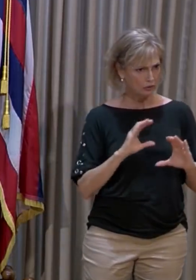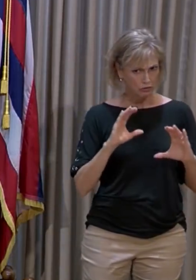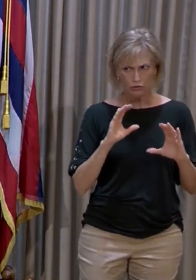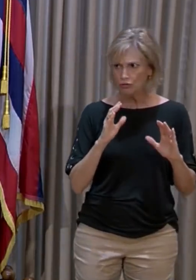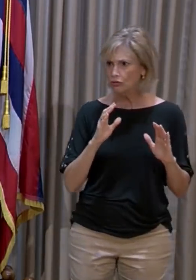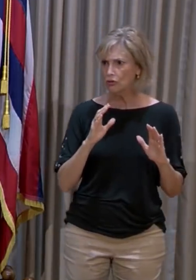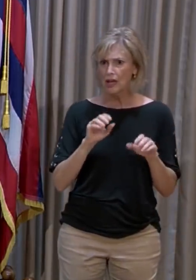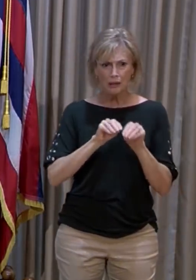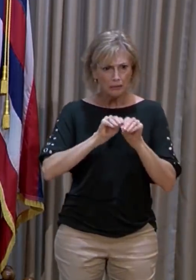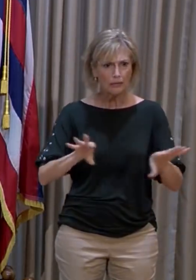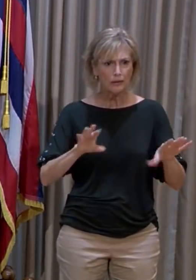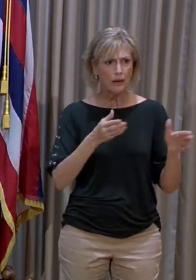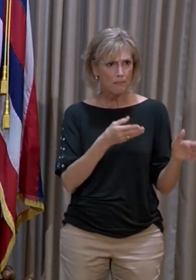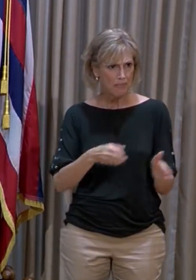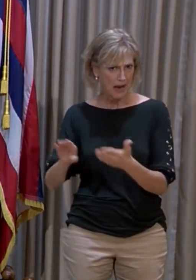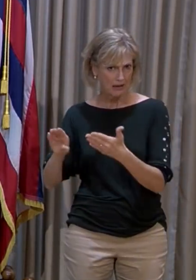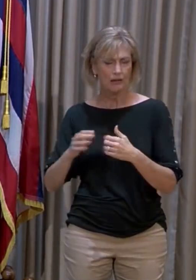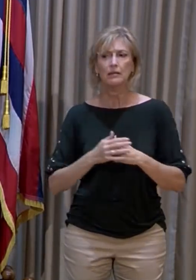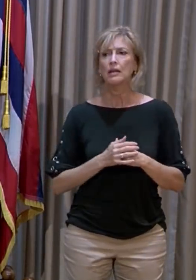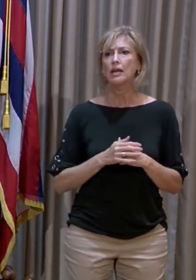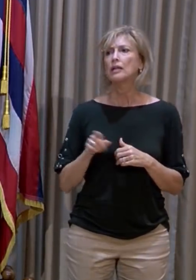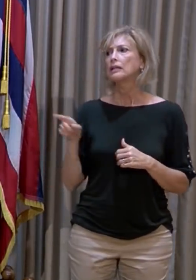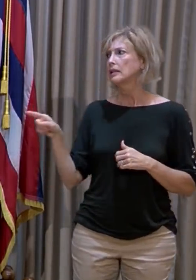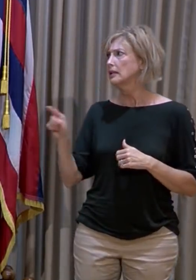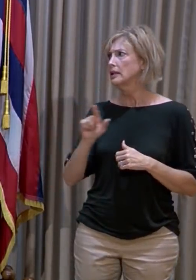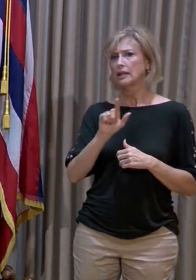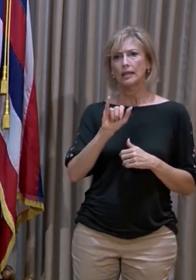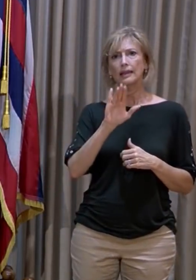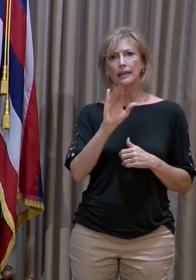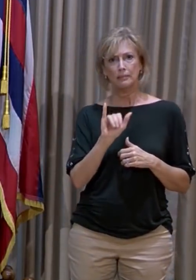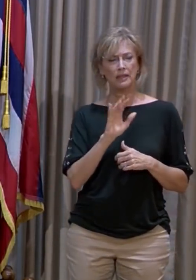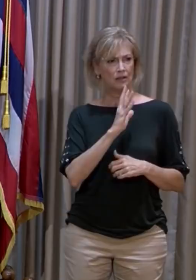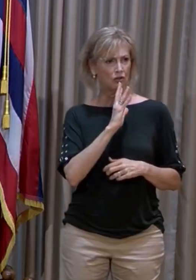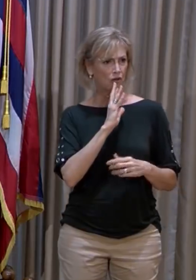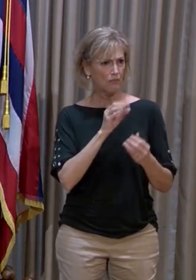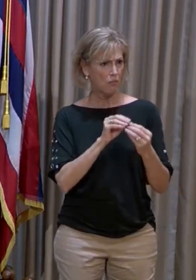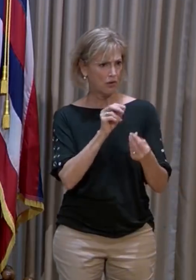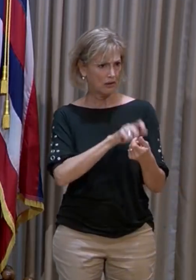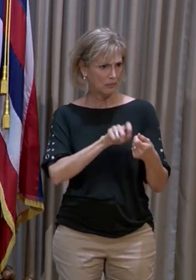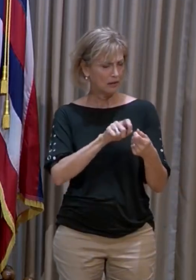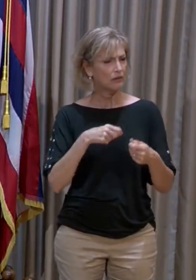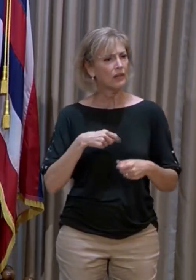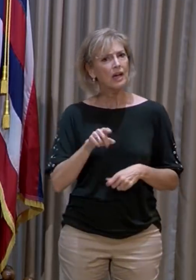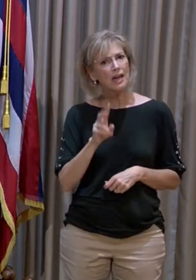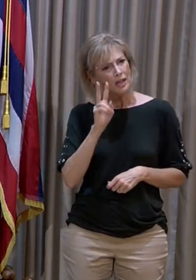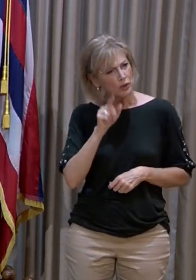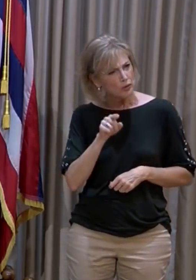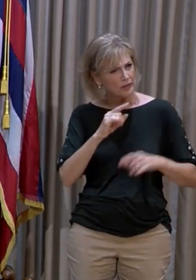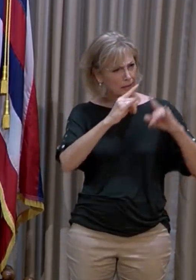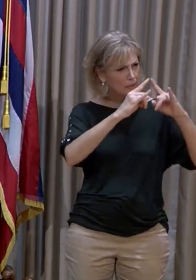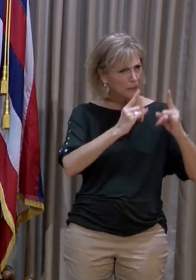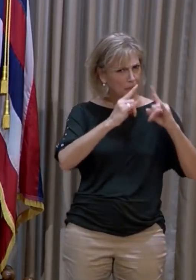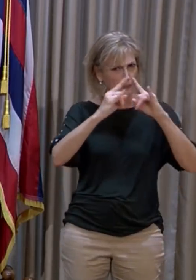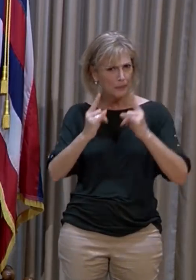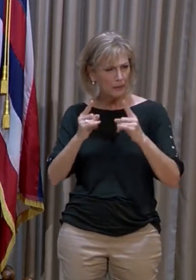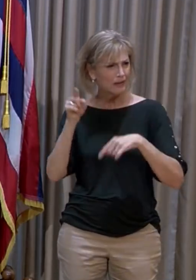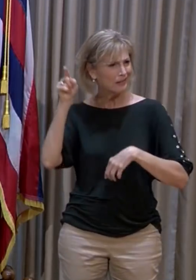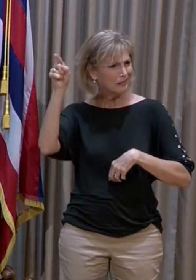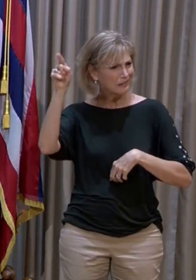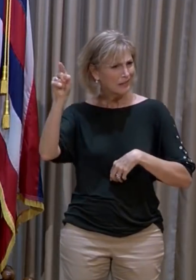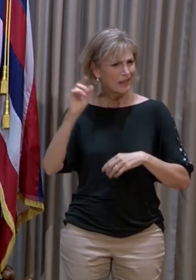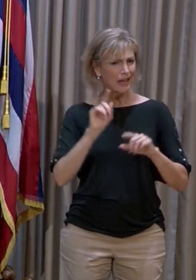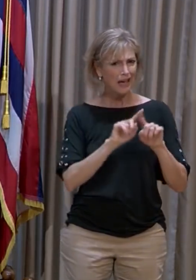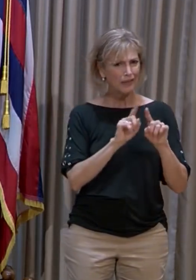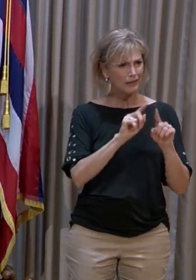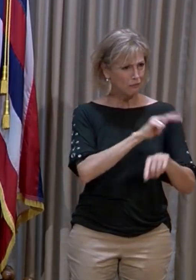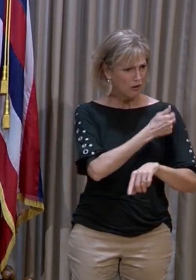and Libby is here and she can talk to more specifically. I think you have seen the tents that have popped up at the